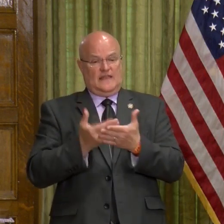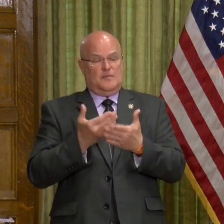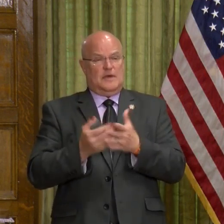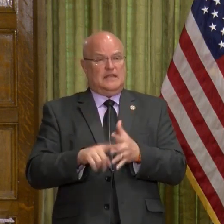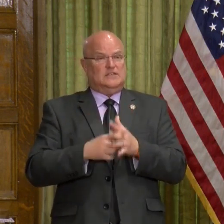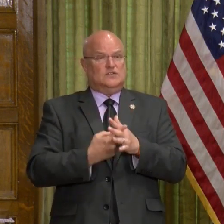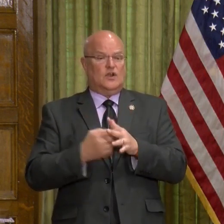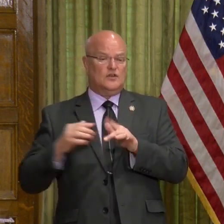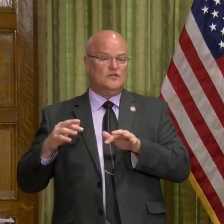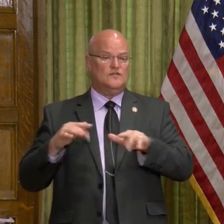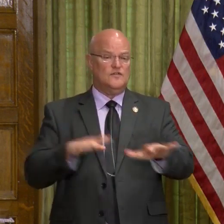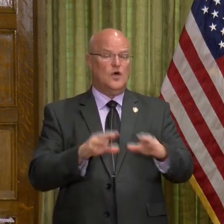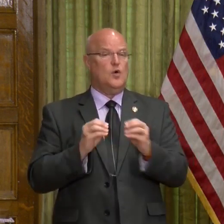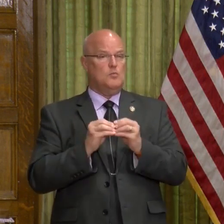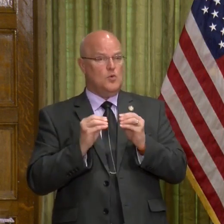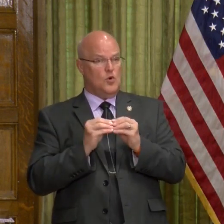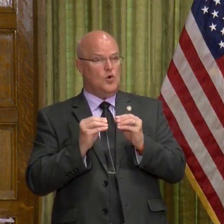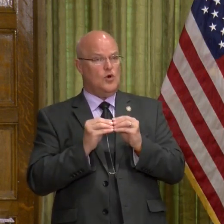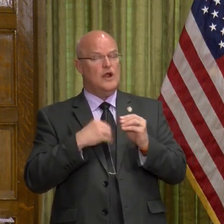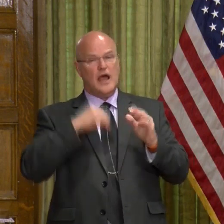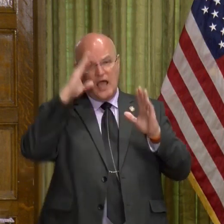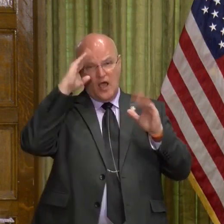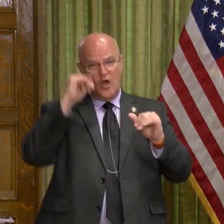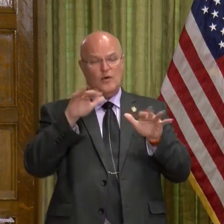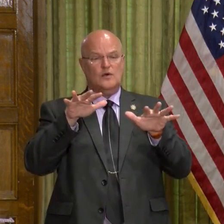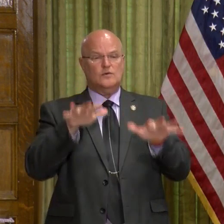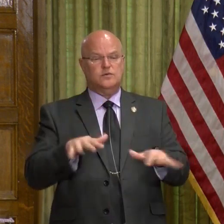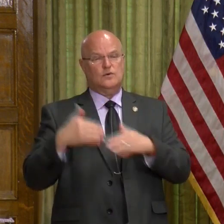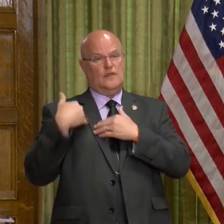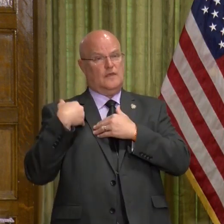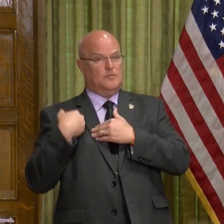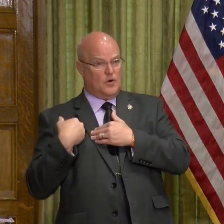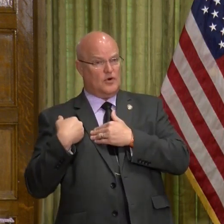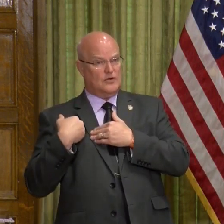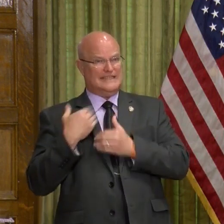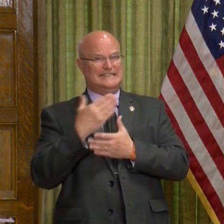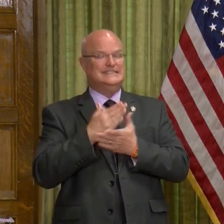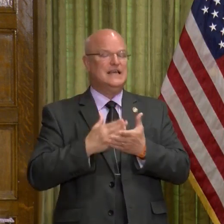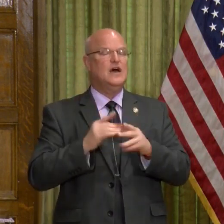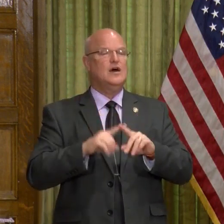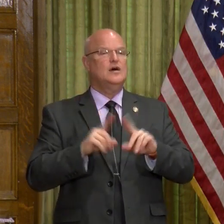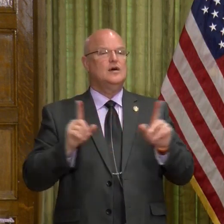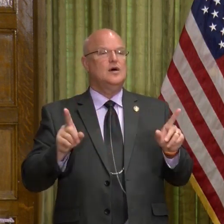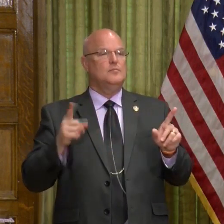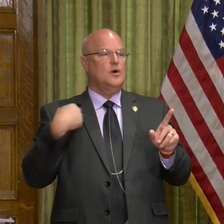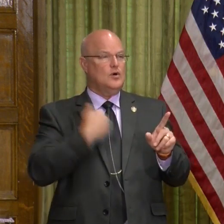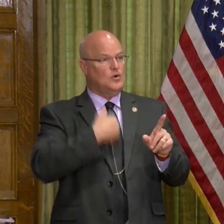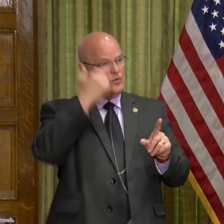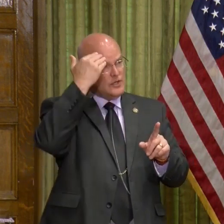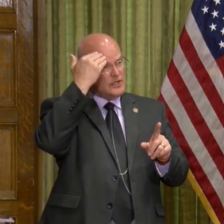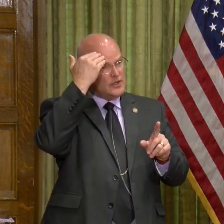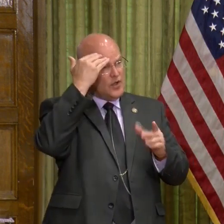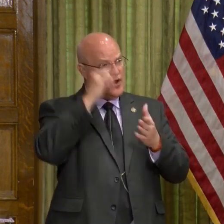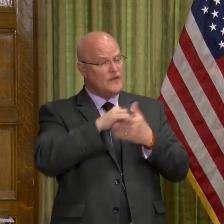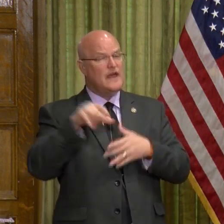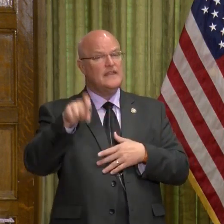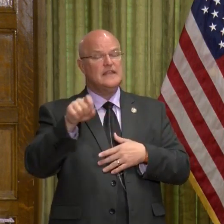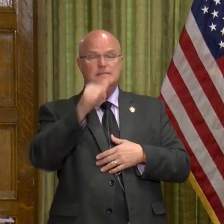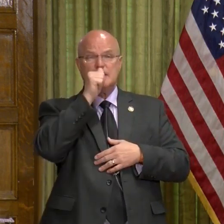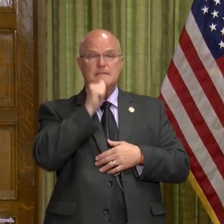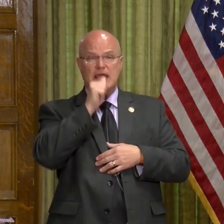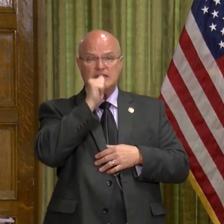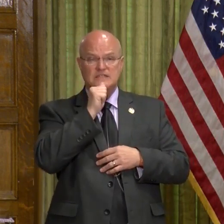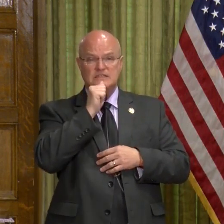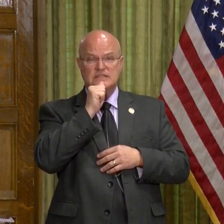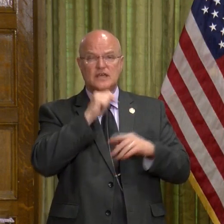is starting to flow a little bit more, I hope that eases the burden some, but we know that they need to be patient.